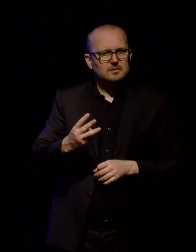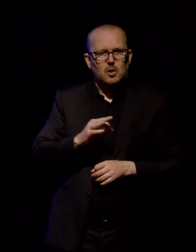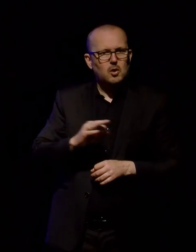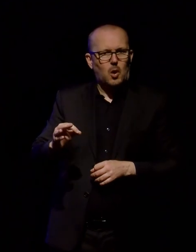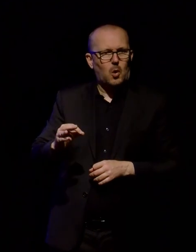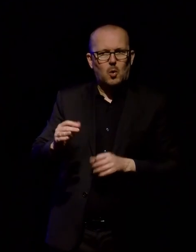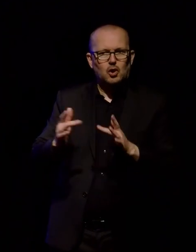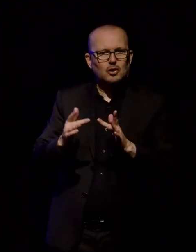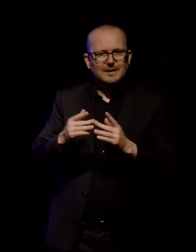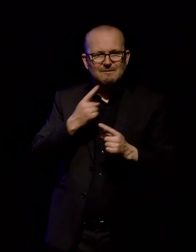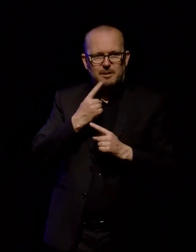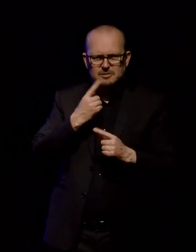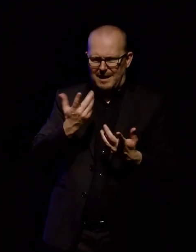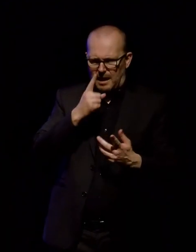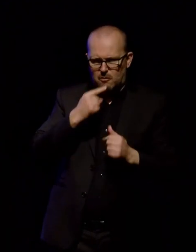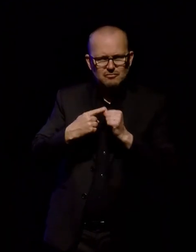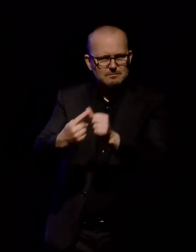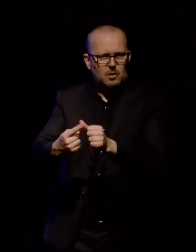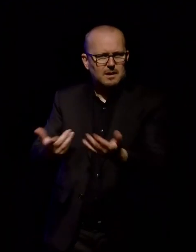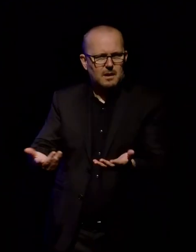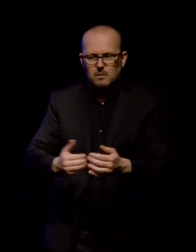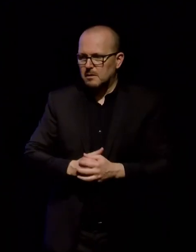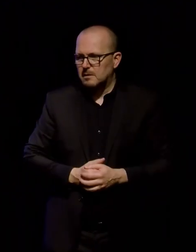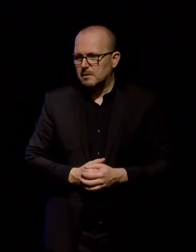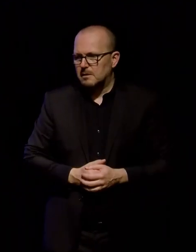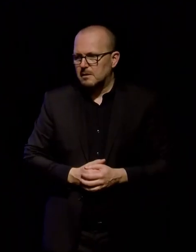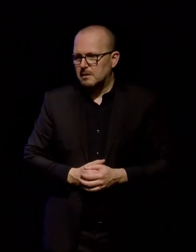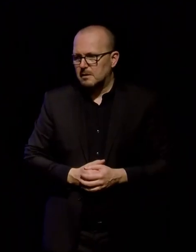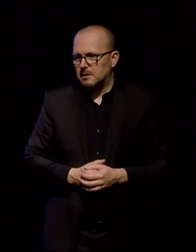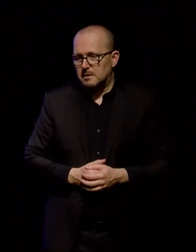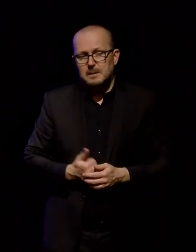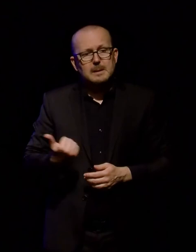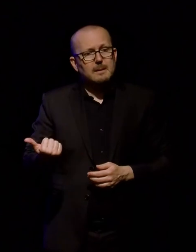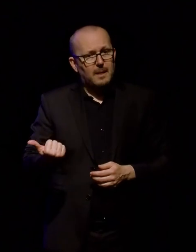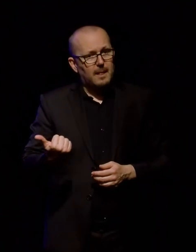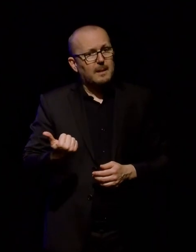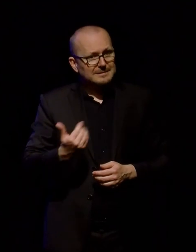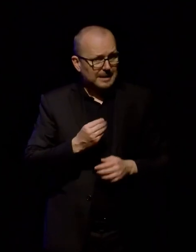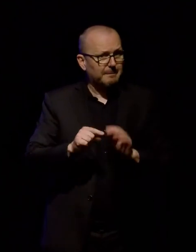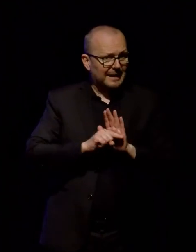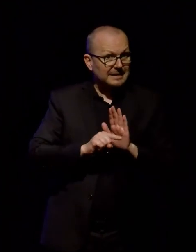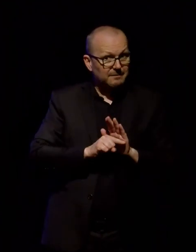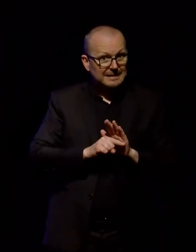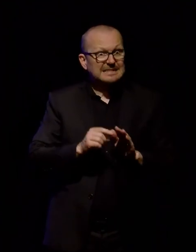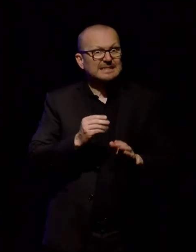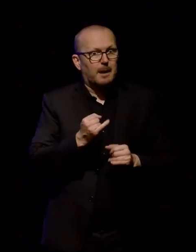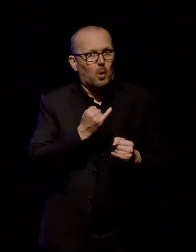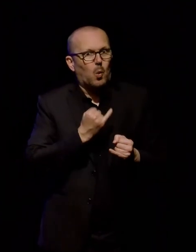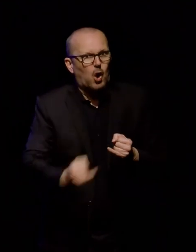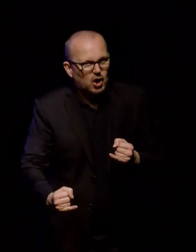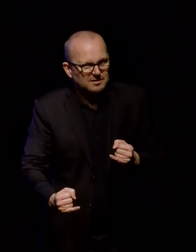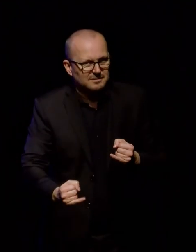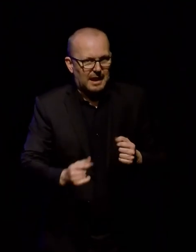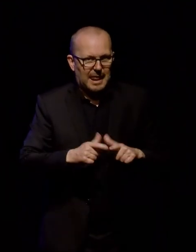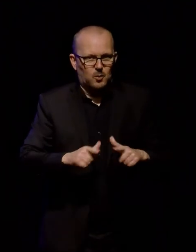I just wanted to touch, also, on negative comments. This is one of the milder ones we received. So, in your